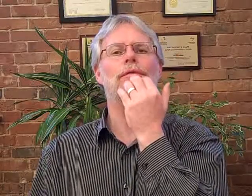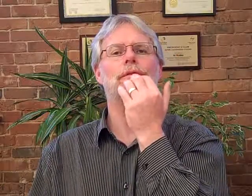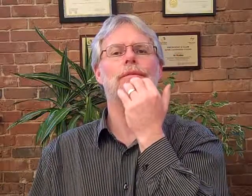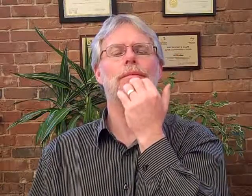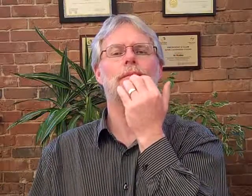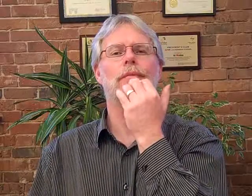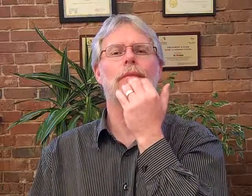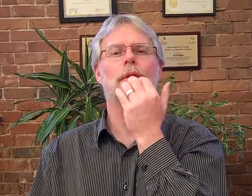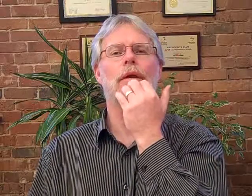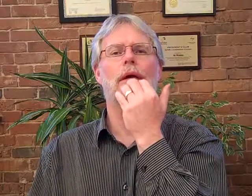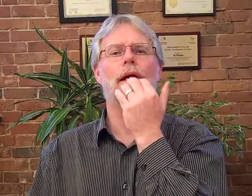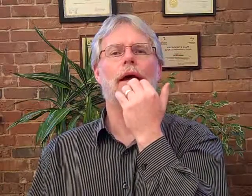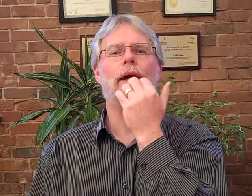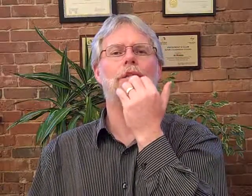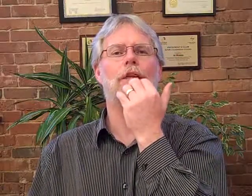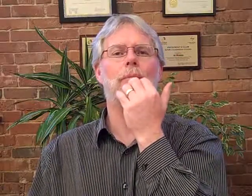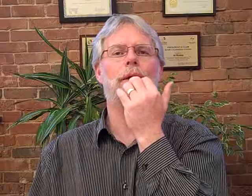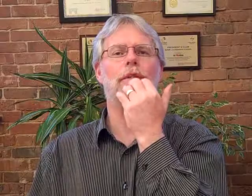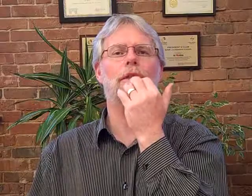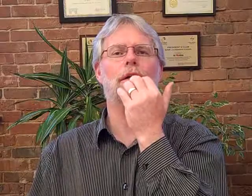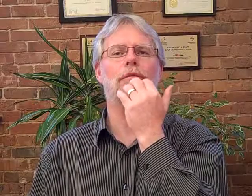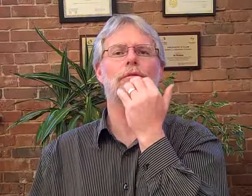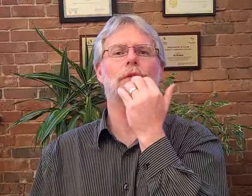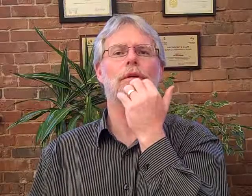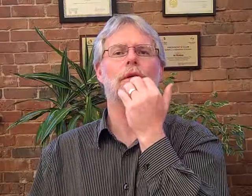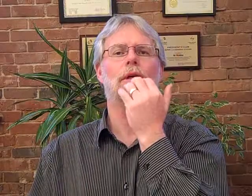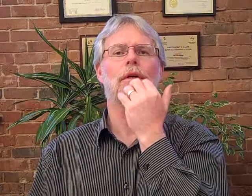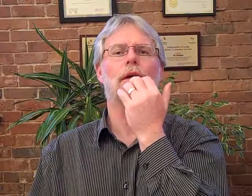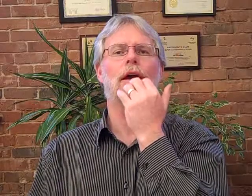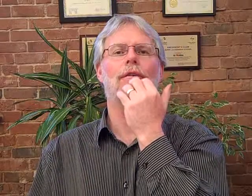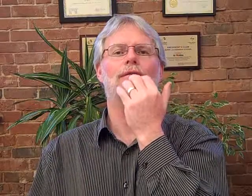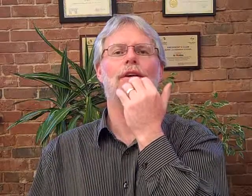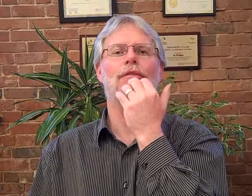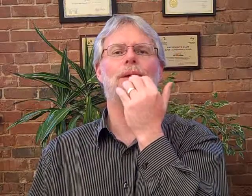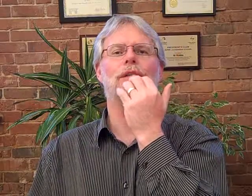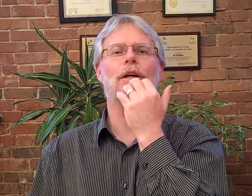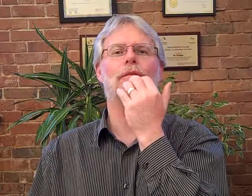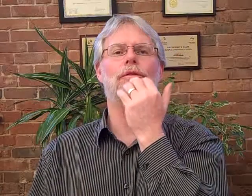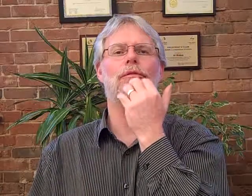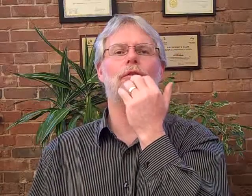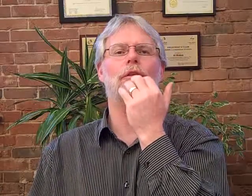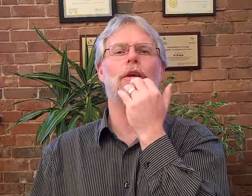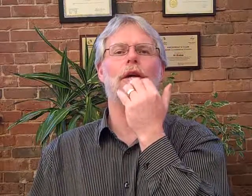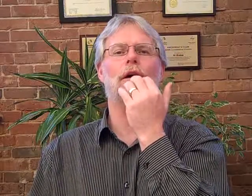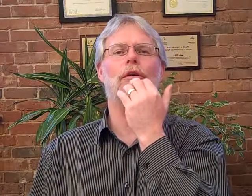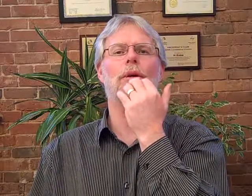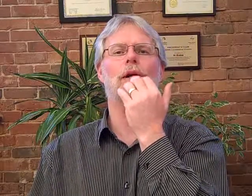and i accept myself and forgive myself for thinking otherwise